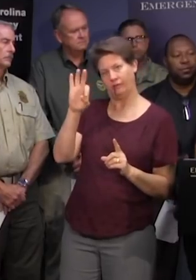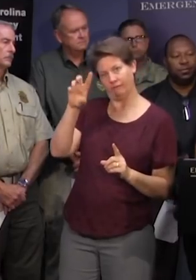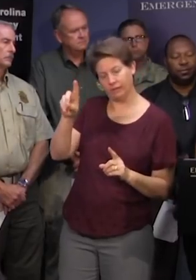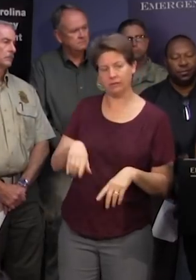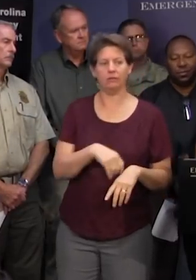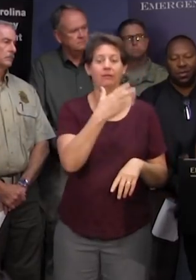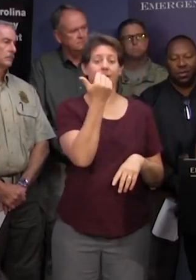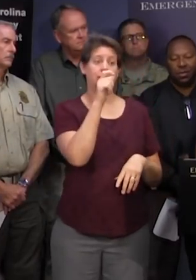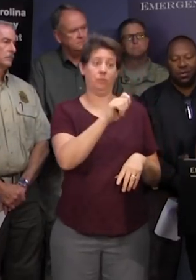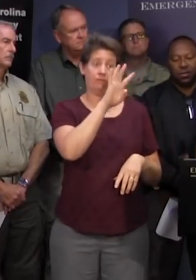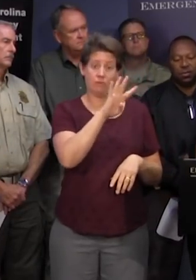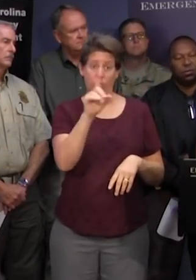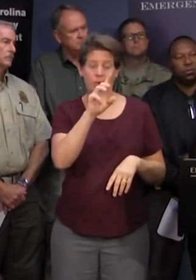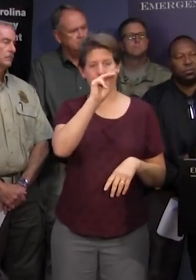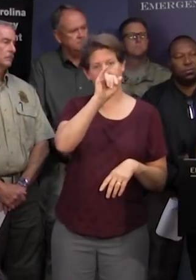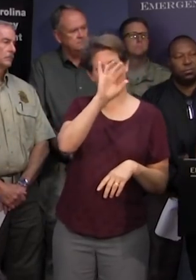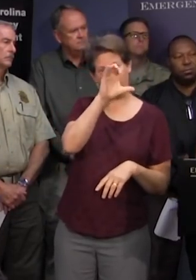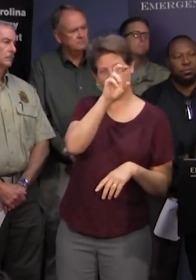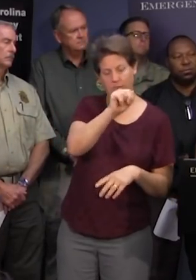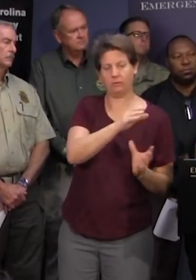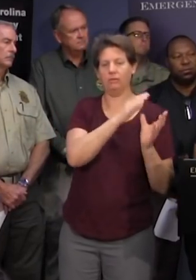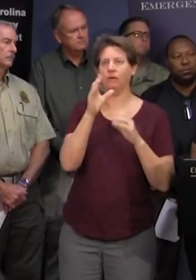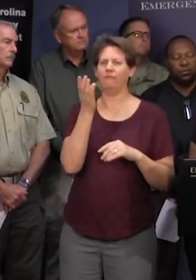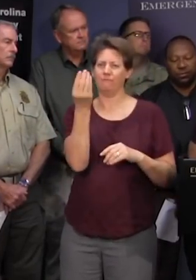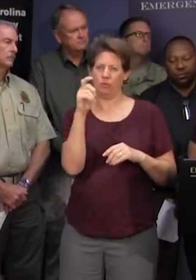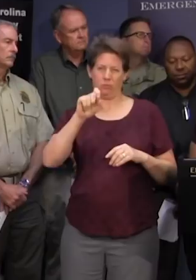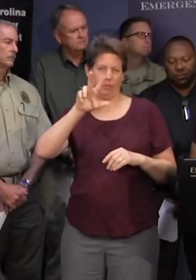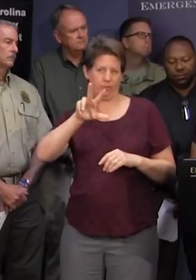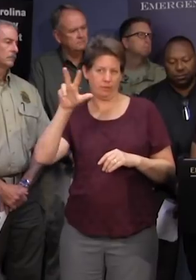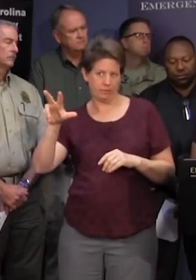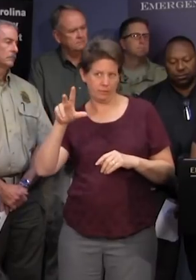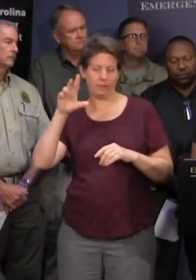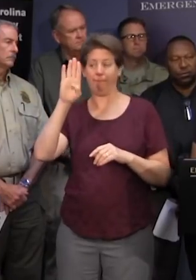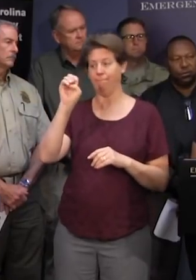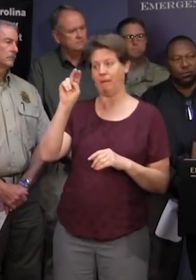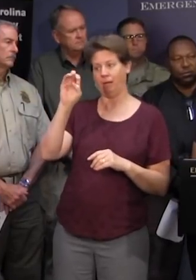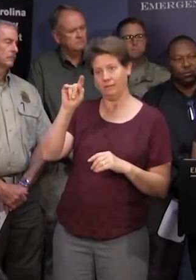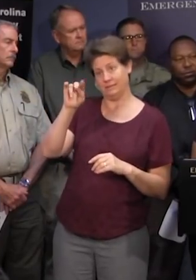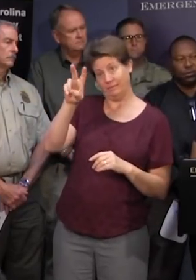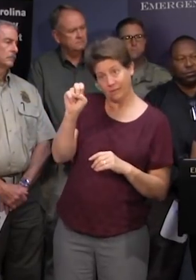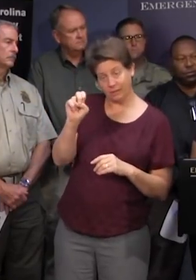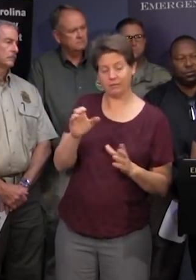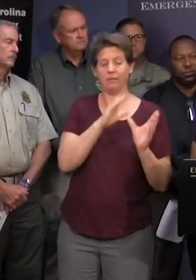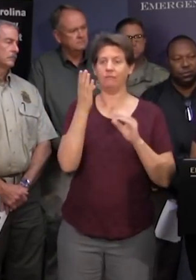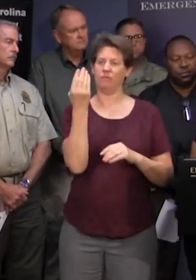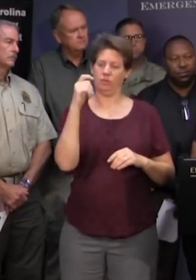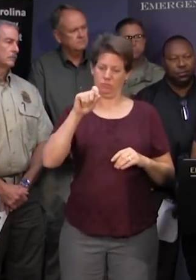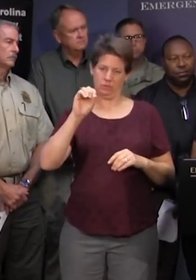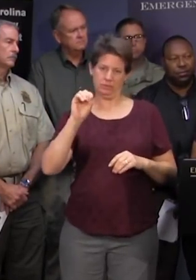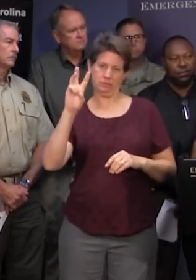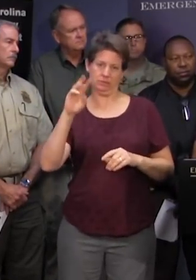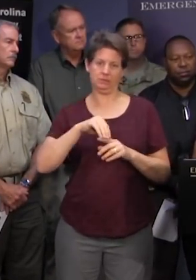.44 inches in Marion 14.33 inches in Bennett'sville and 14.06